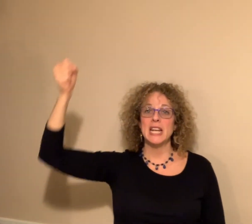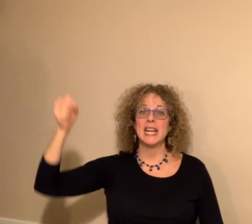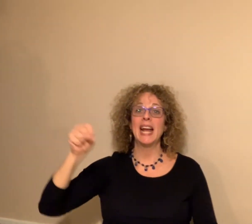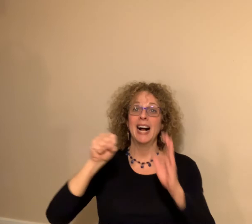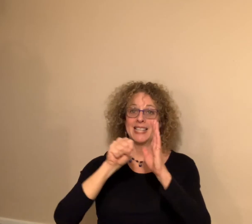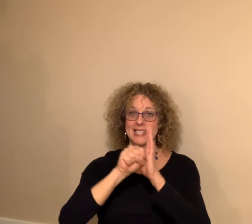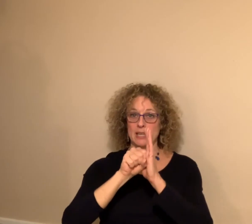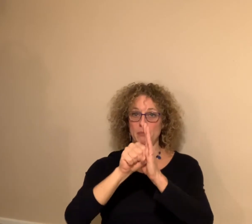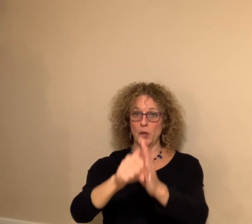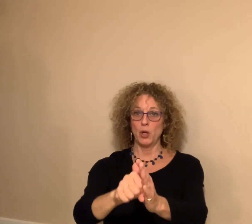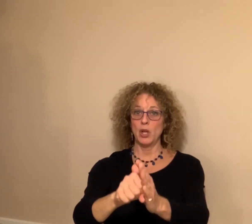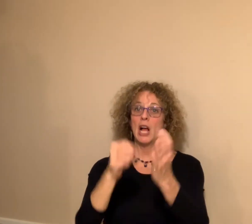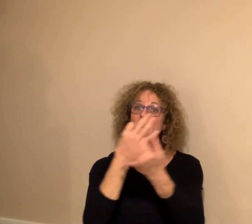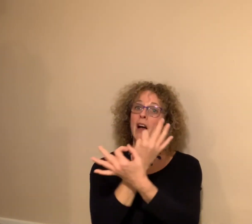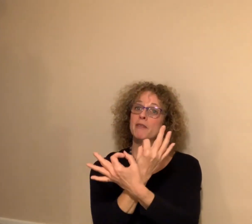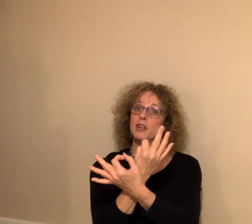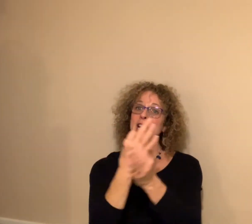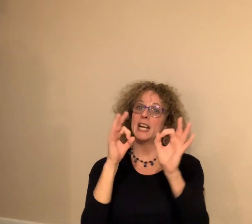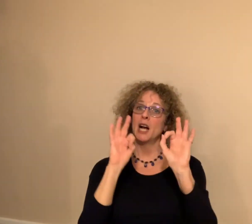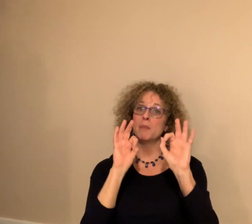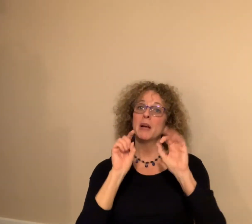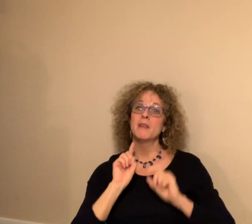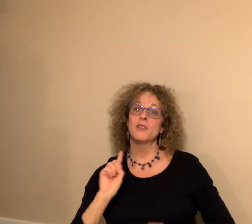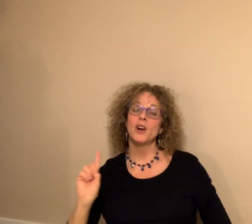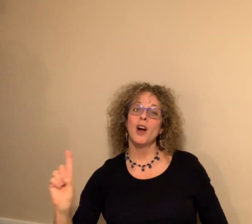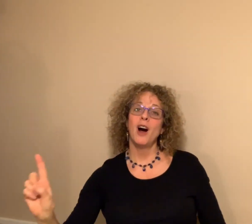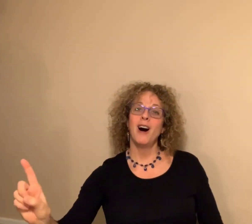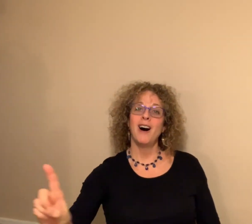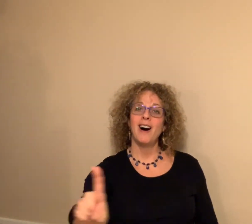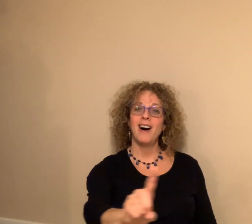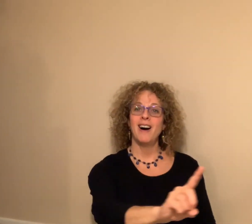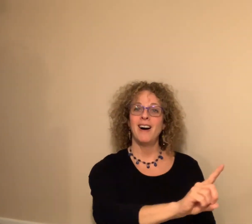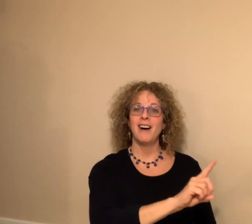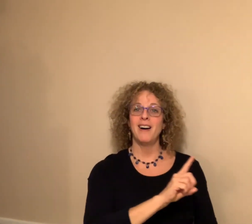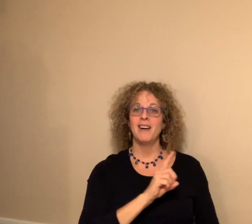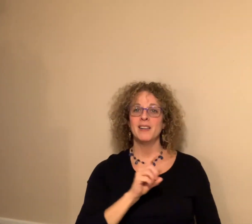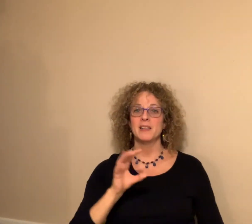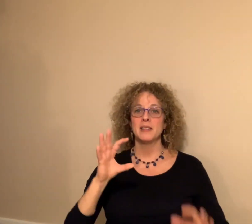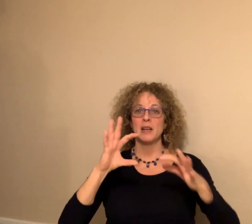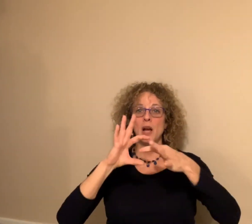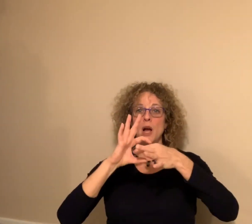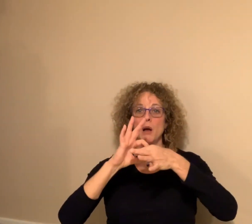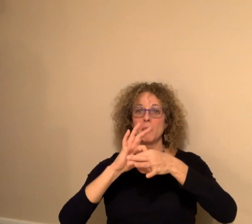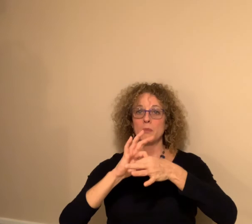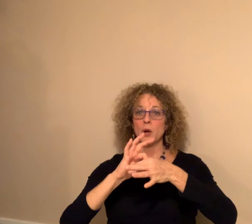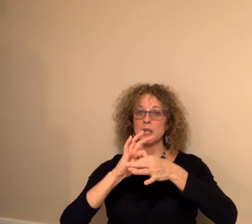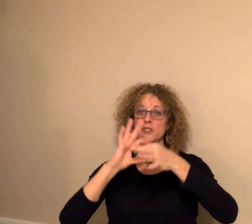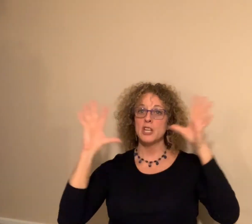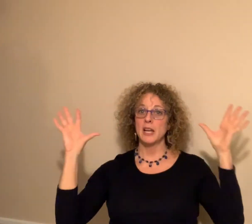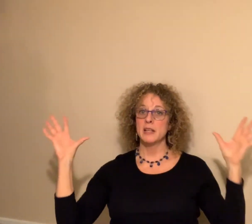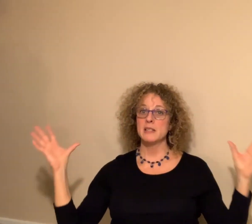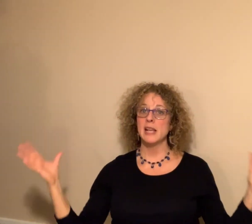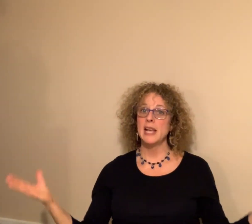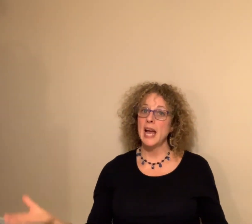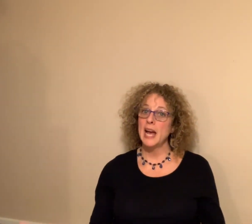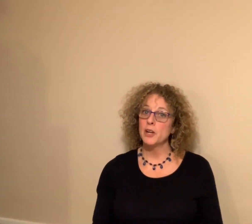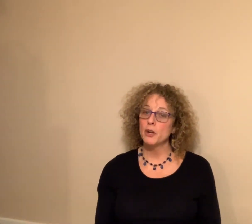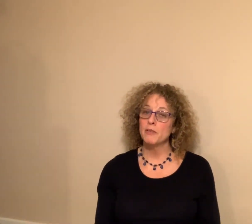a symbol of freedom for all. Broken chains laid at her